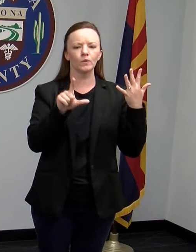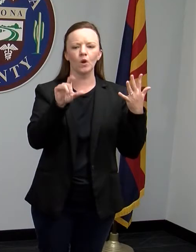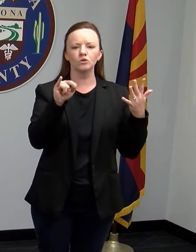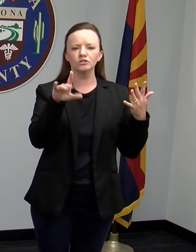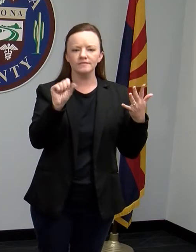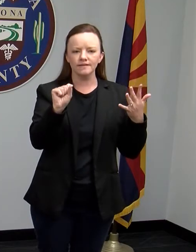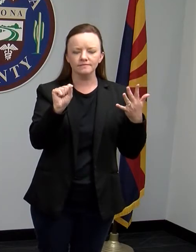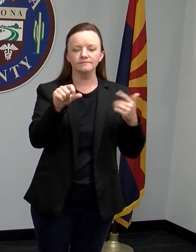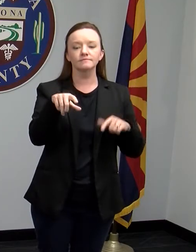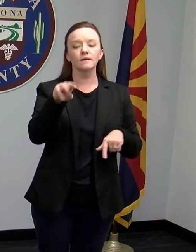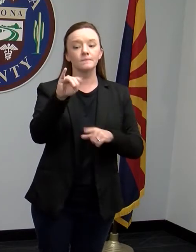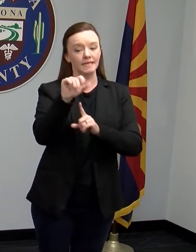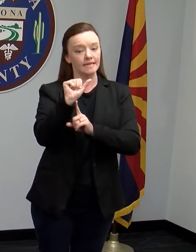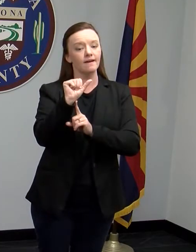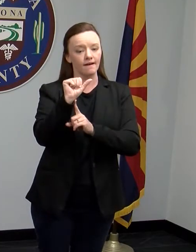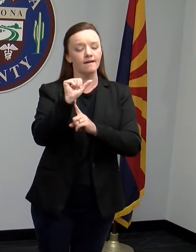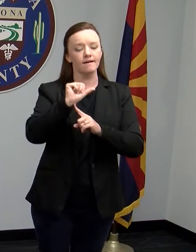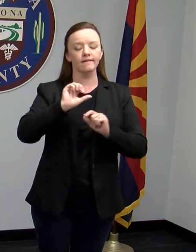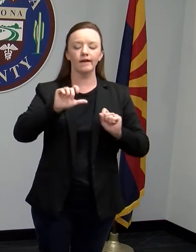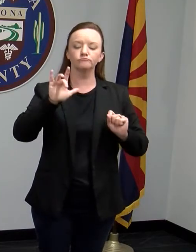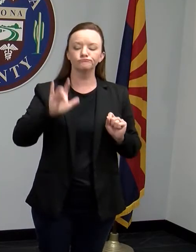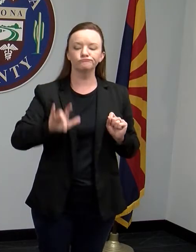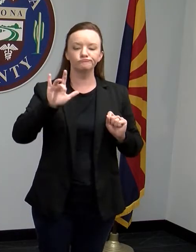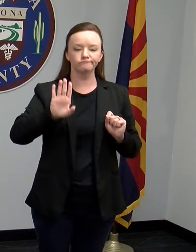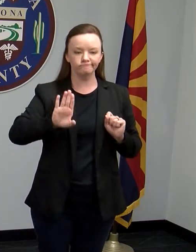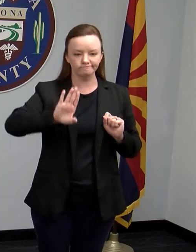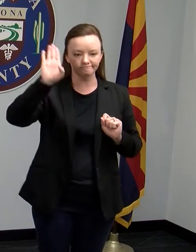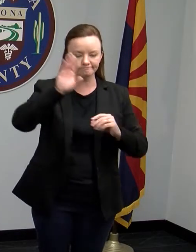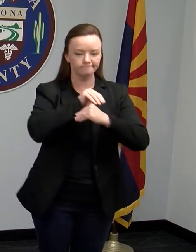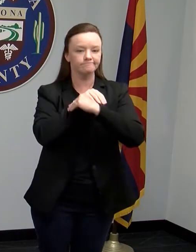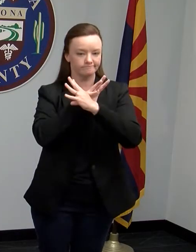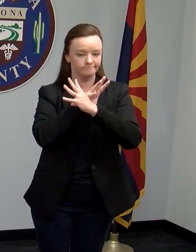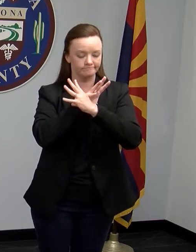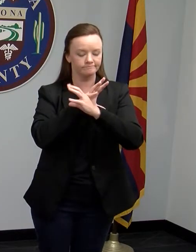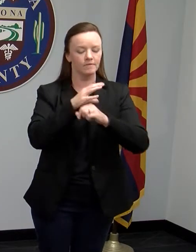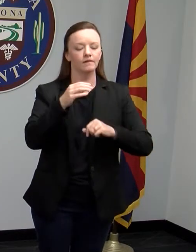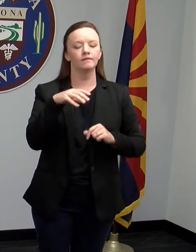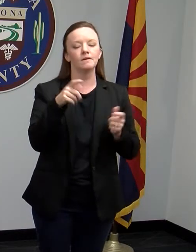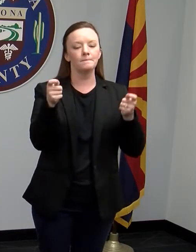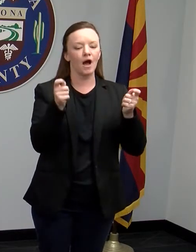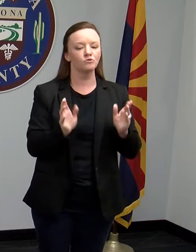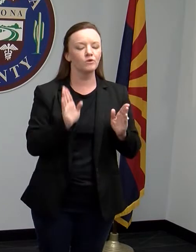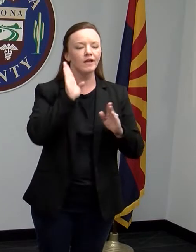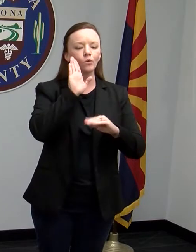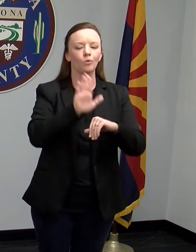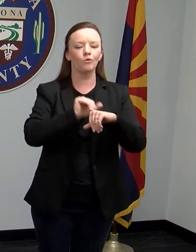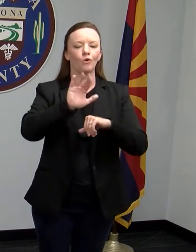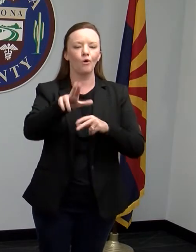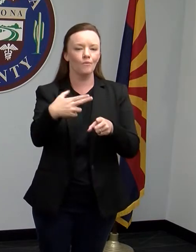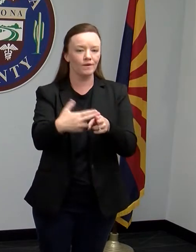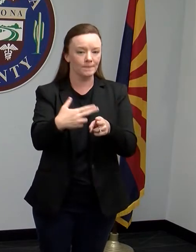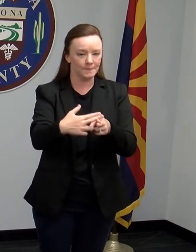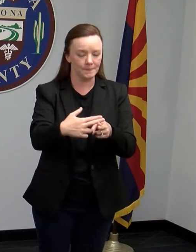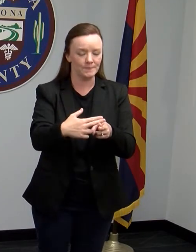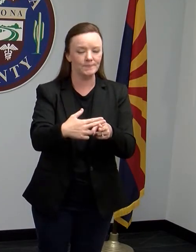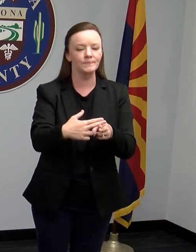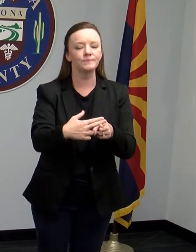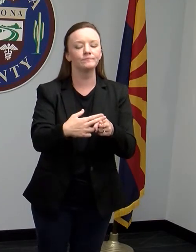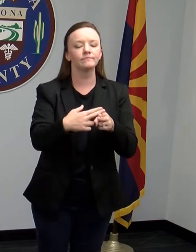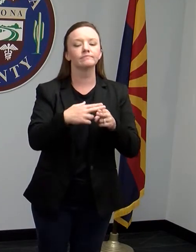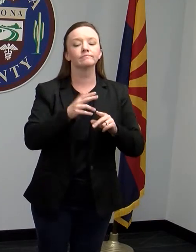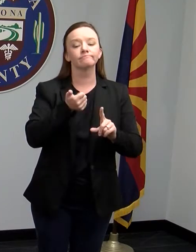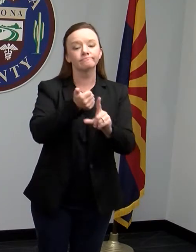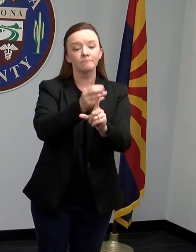members of the media will be called upon, by the moderator online in the webinar to, uh, unmute,